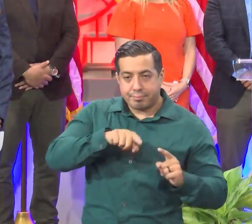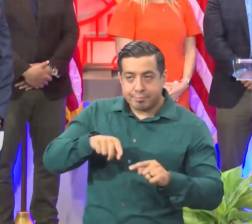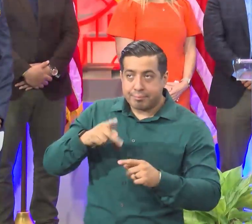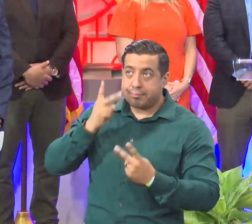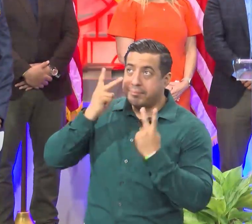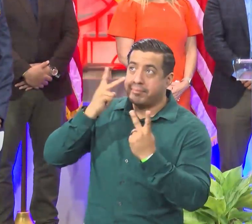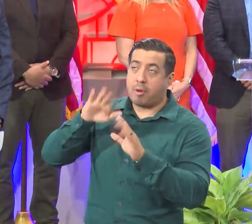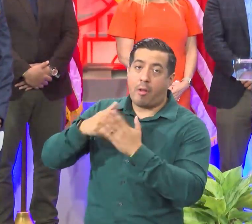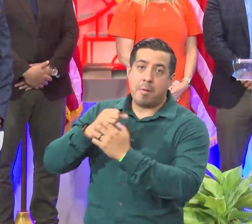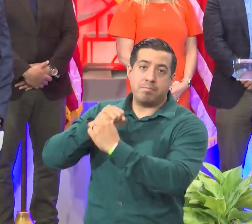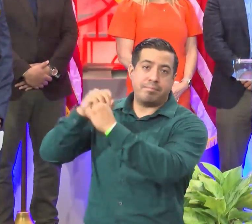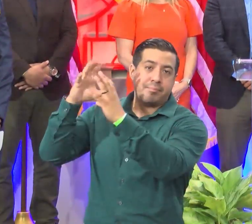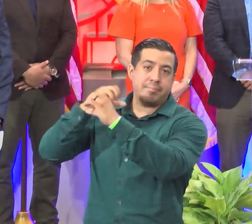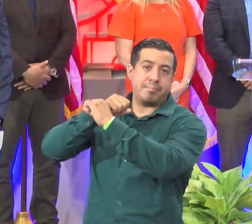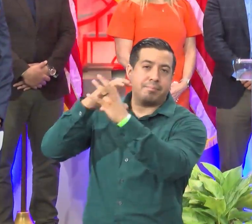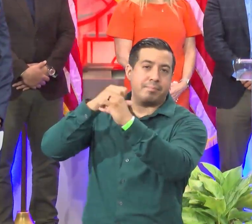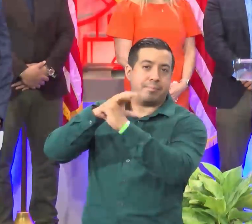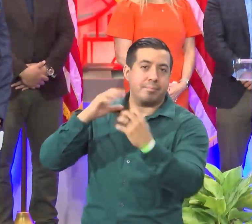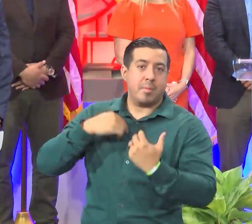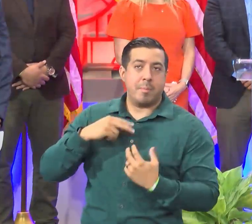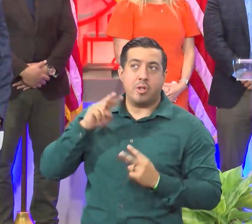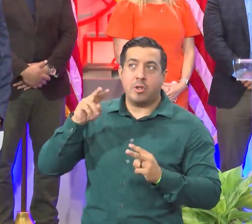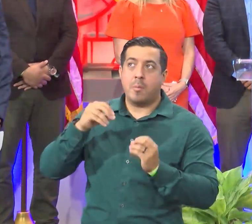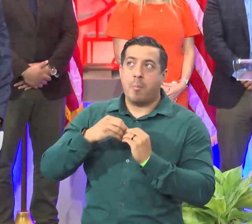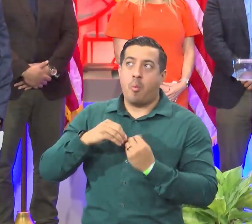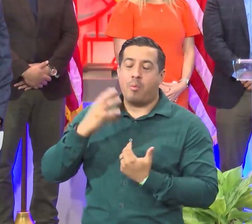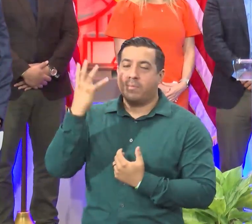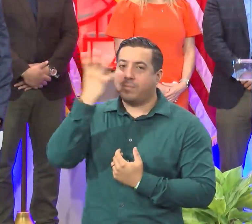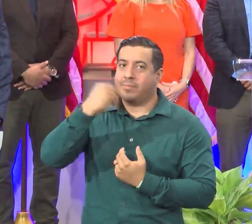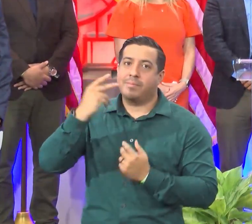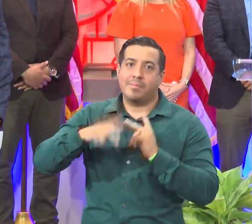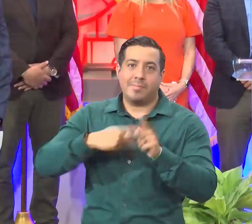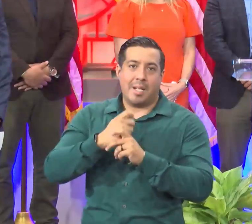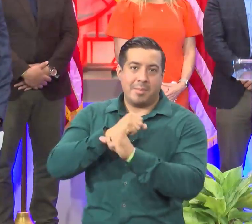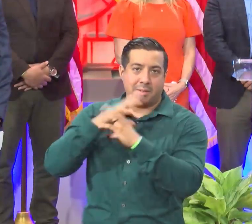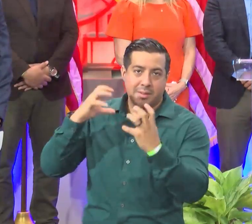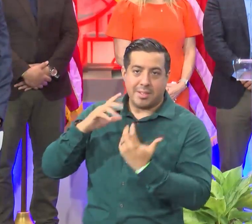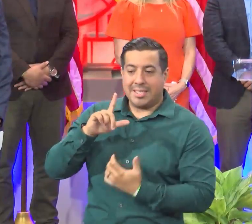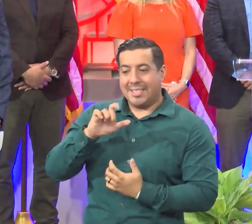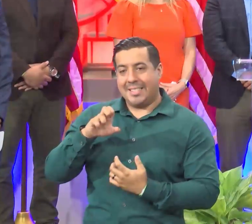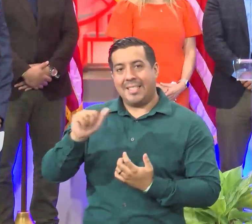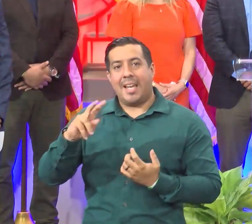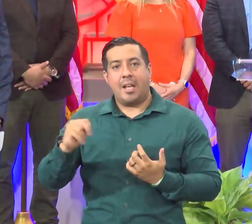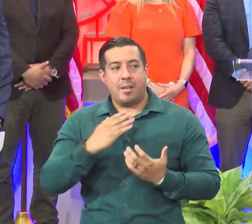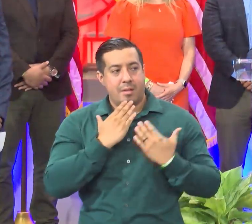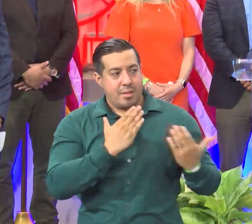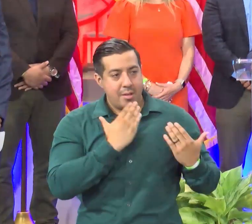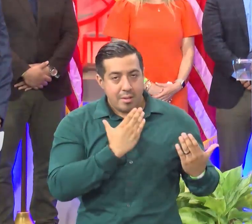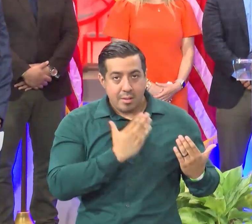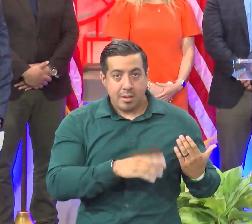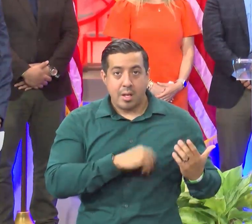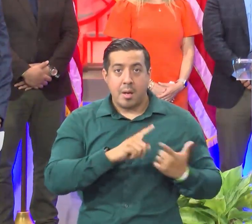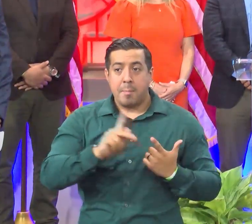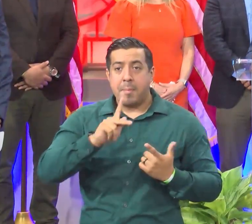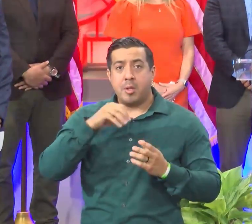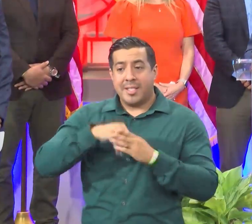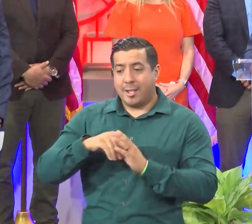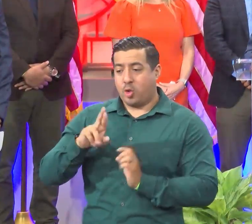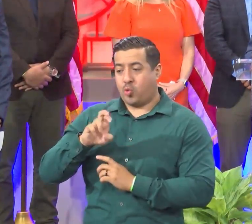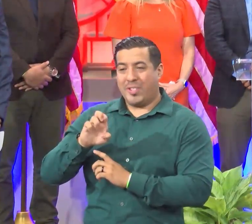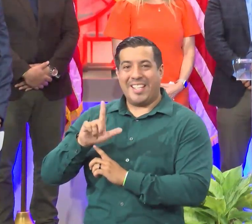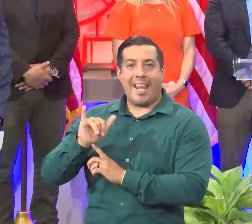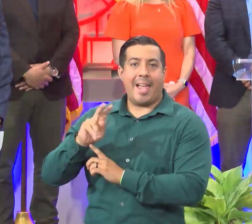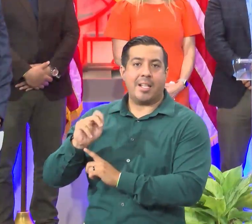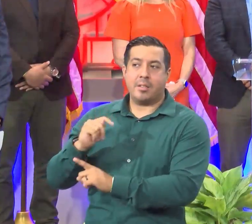And I'm looking forward to another majestic fireworks show this year. Leanne, thank you and all the folks at Reliant for your